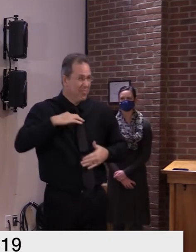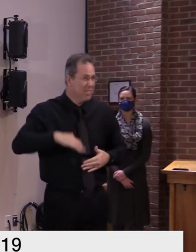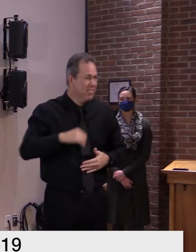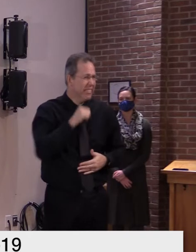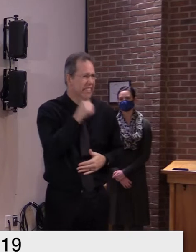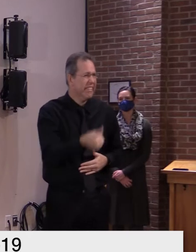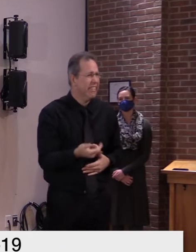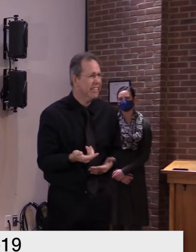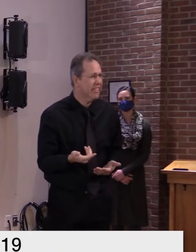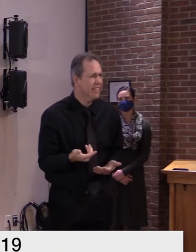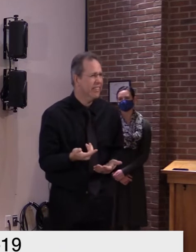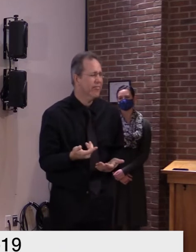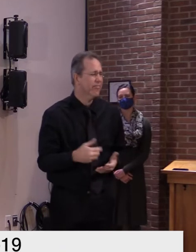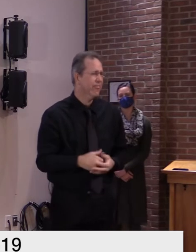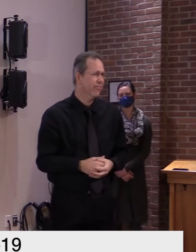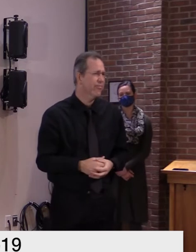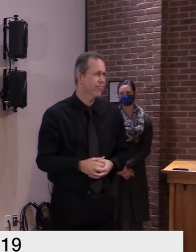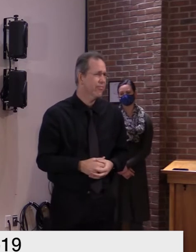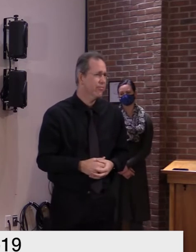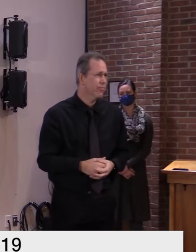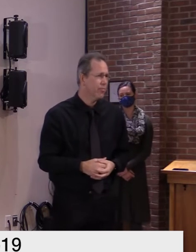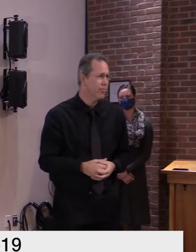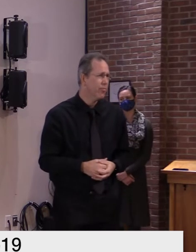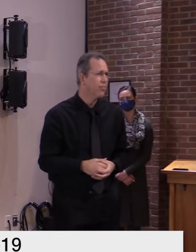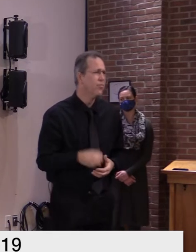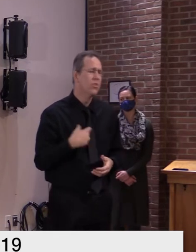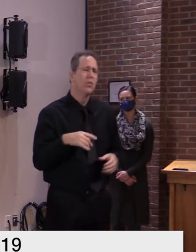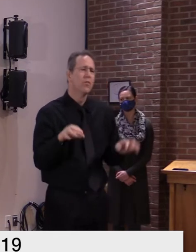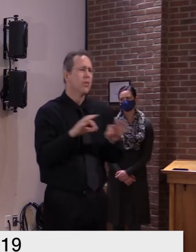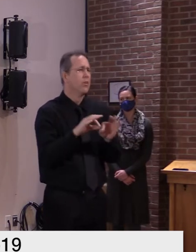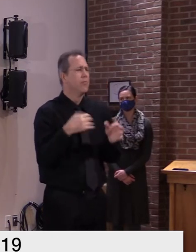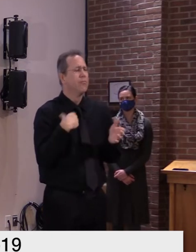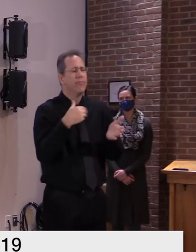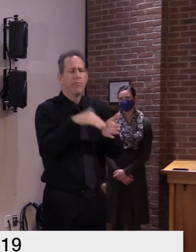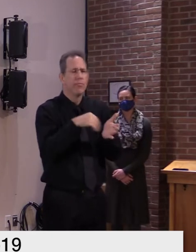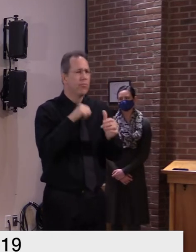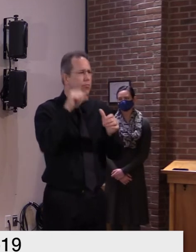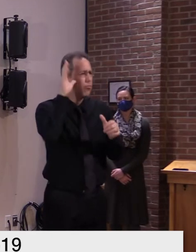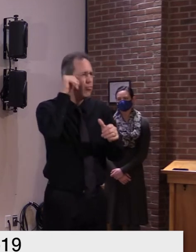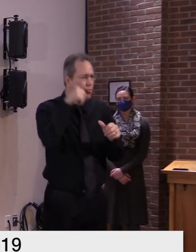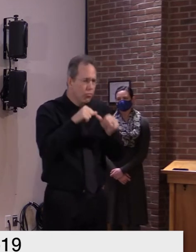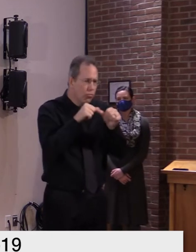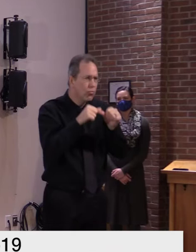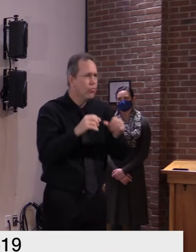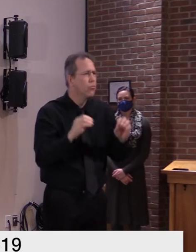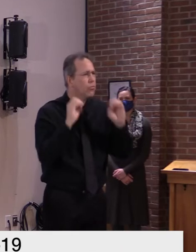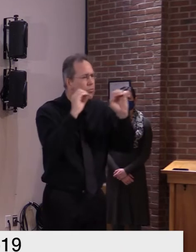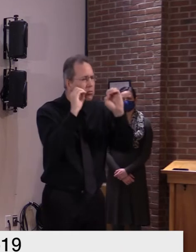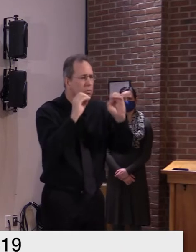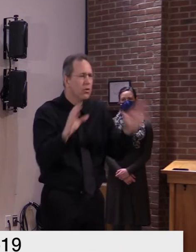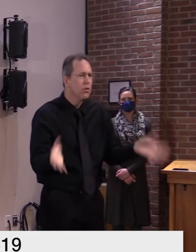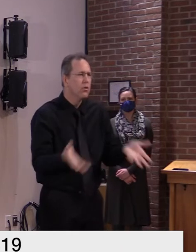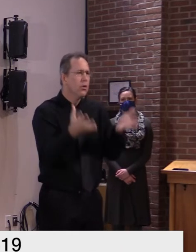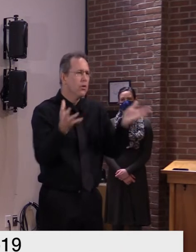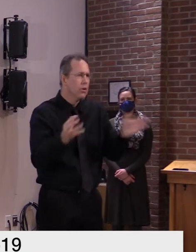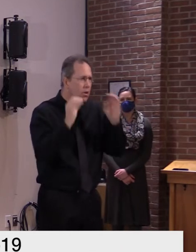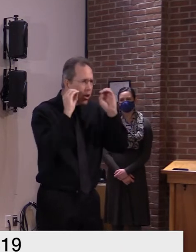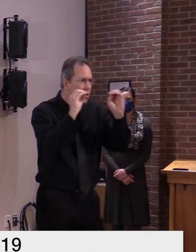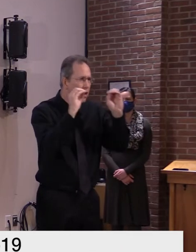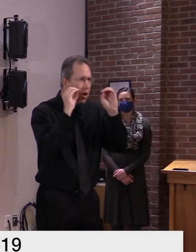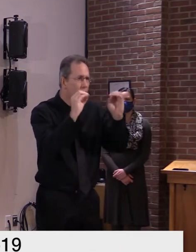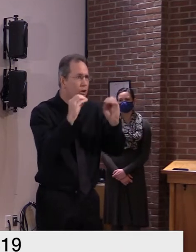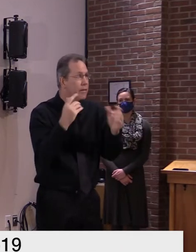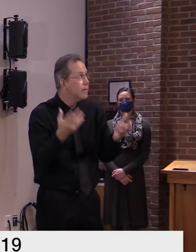going to continue to do what we've done since the beginning because it is having the desired effect the vaccine is coming into place hopefully